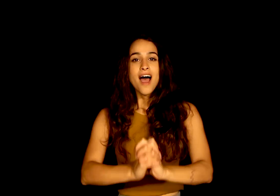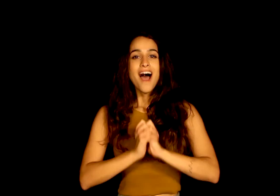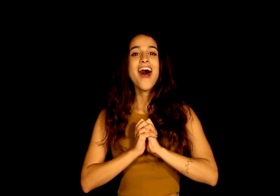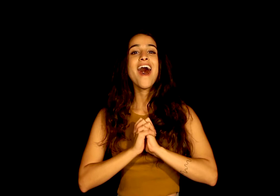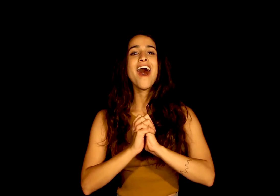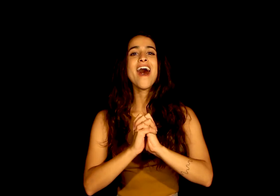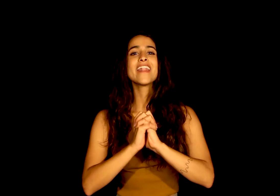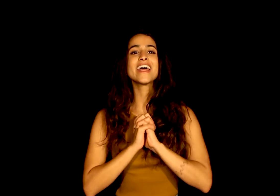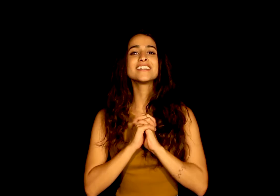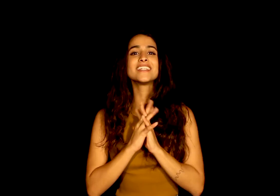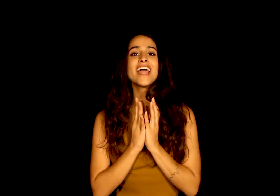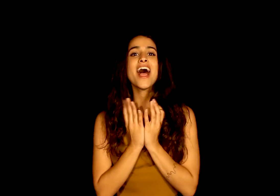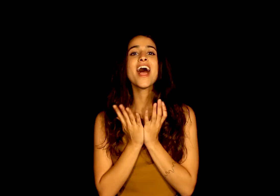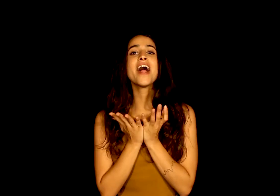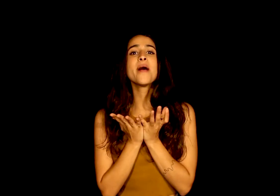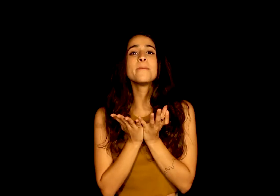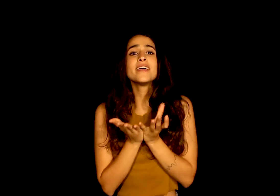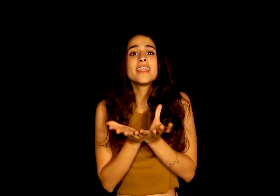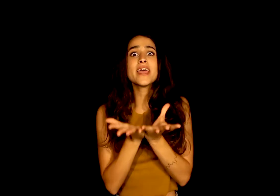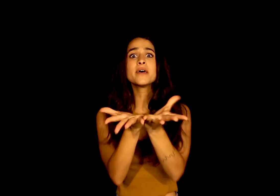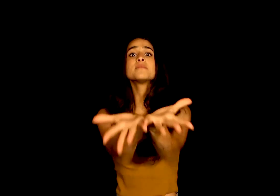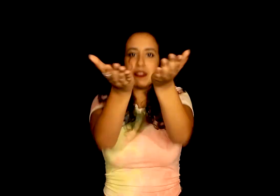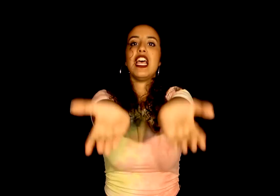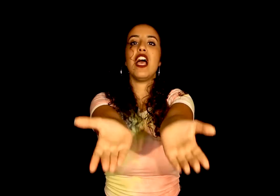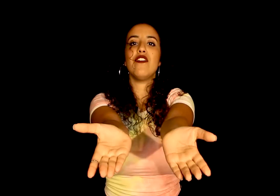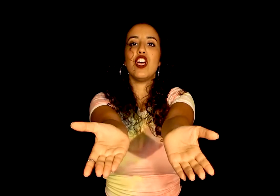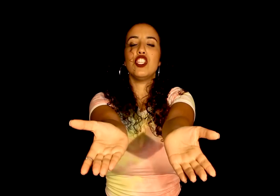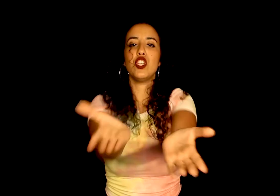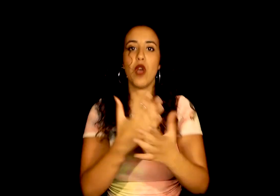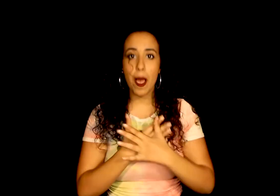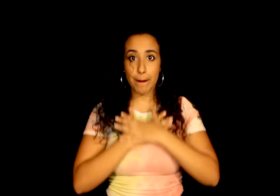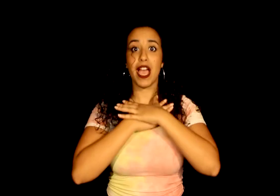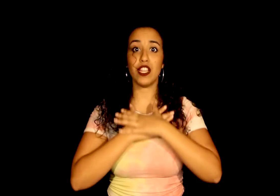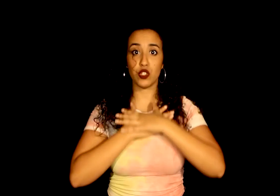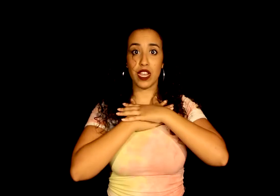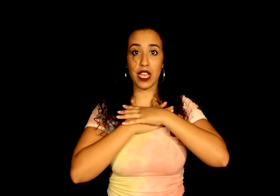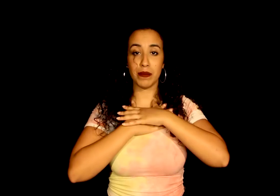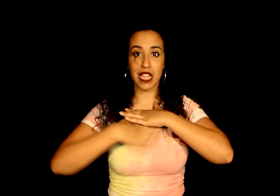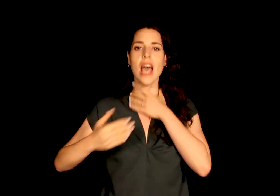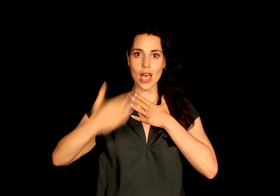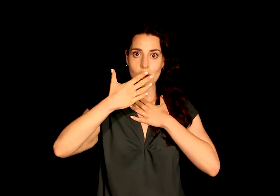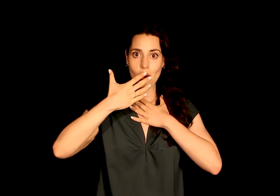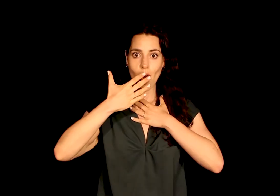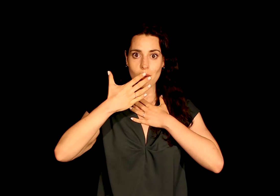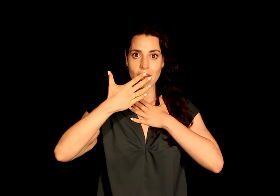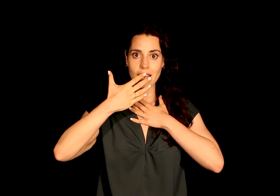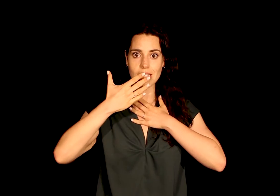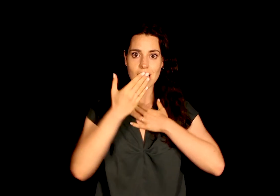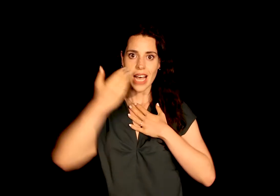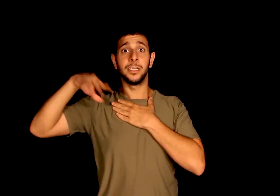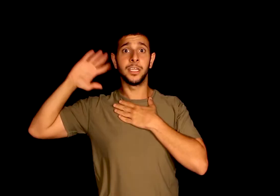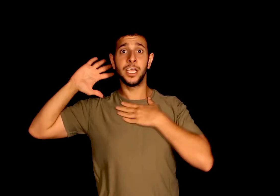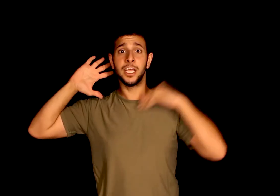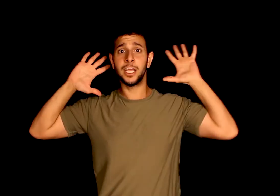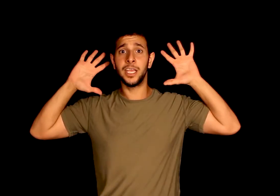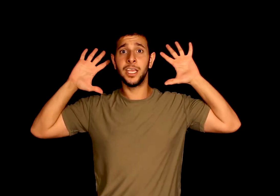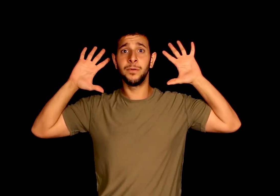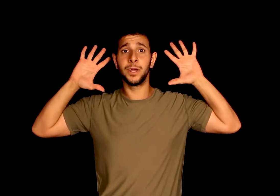Heartlessly helping himself To have bad dreams He worries If he hears